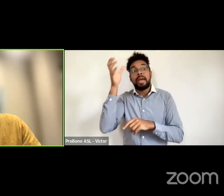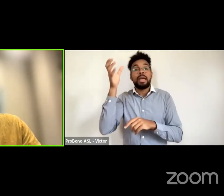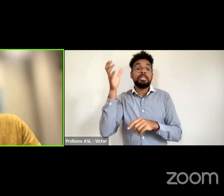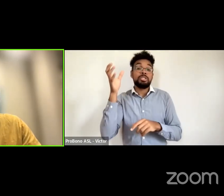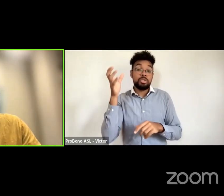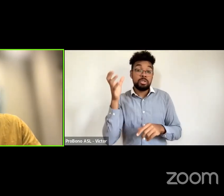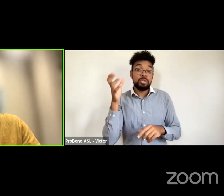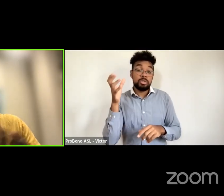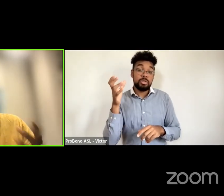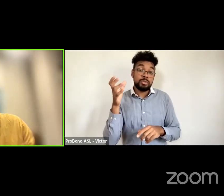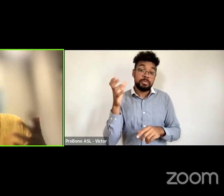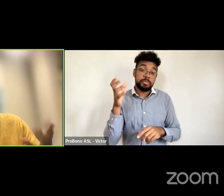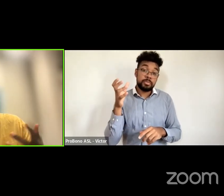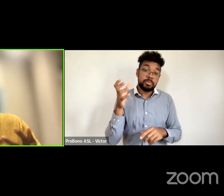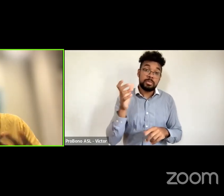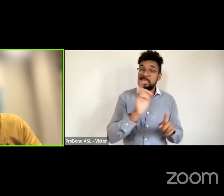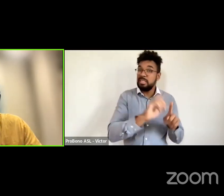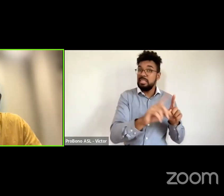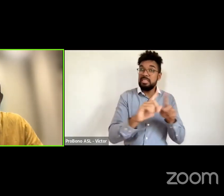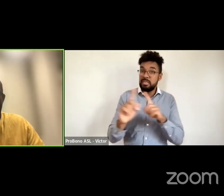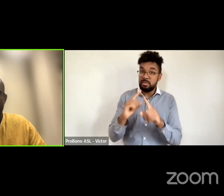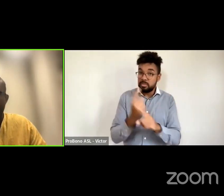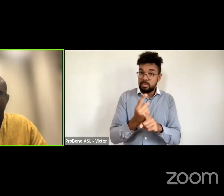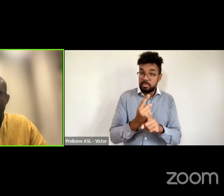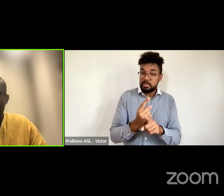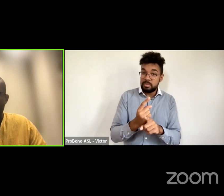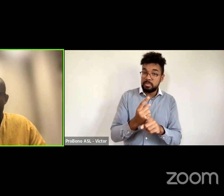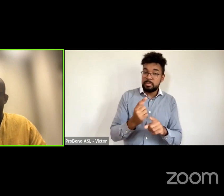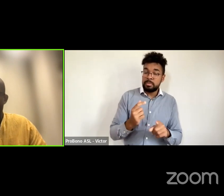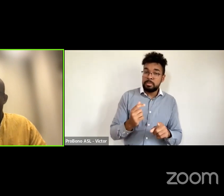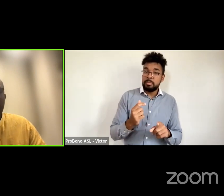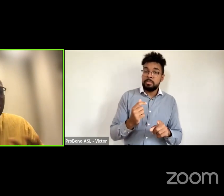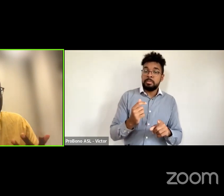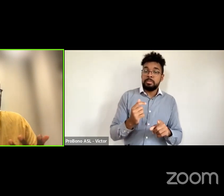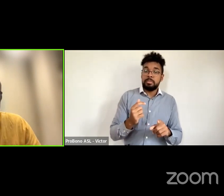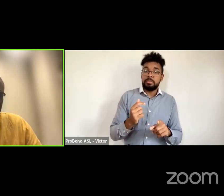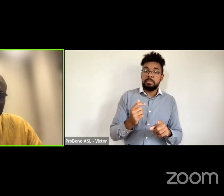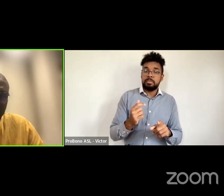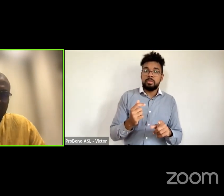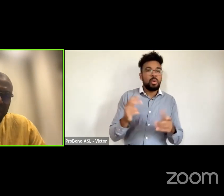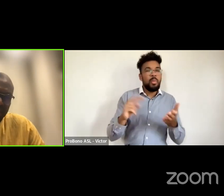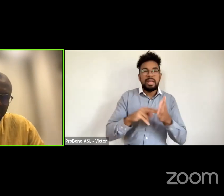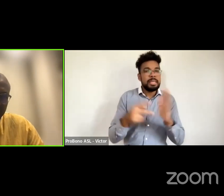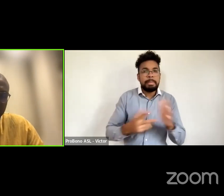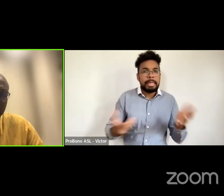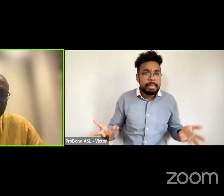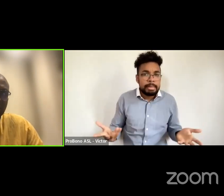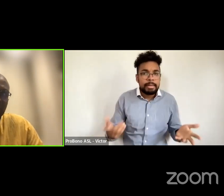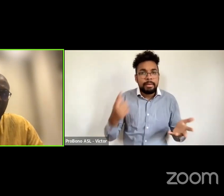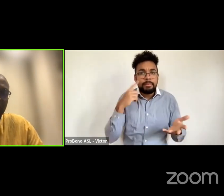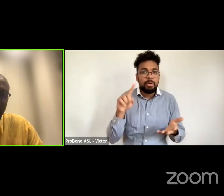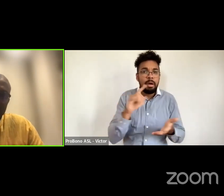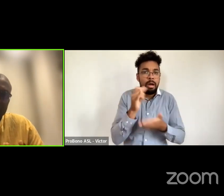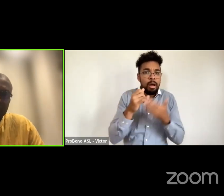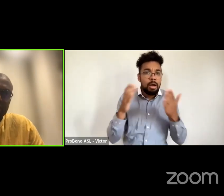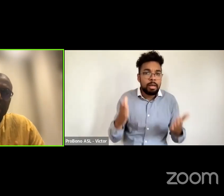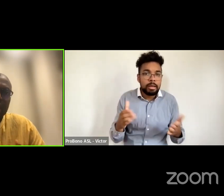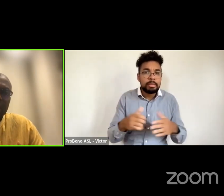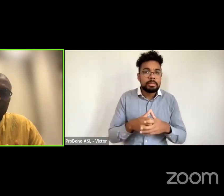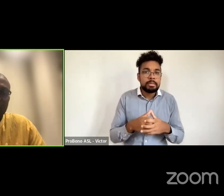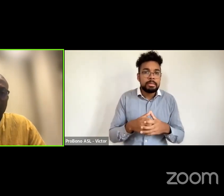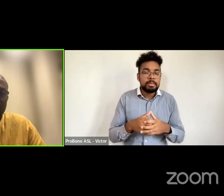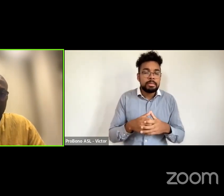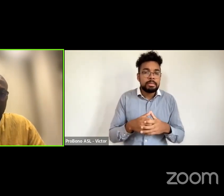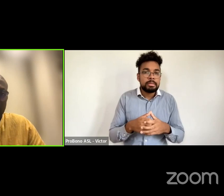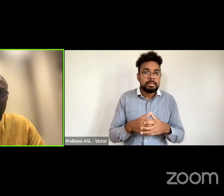we're looking into different things right as capital what does this mean for for artists what does this mean for us